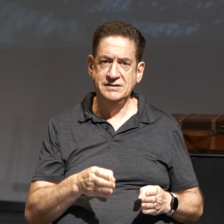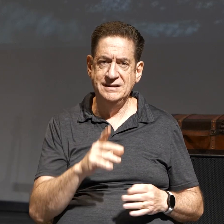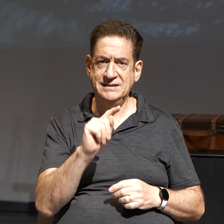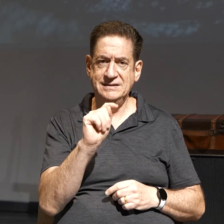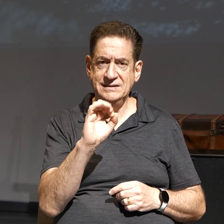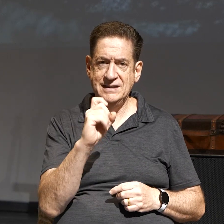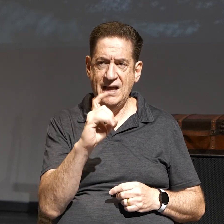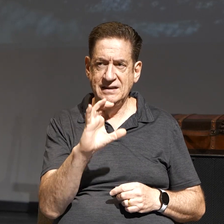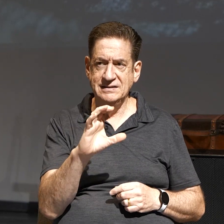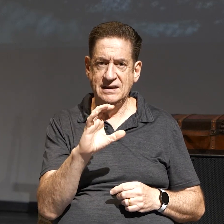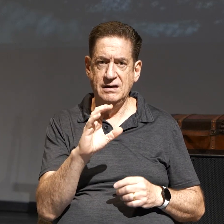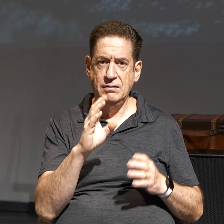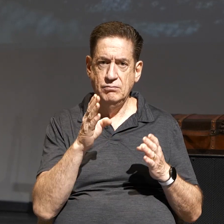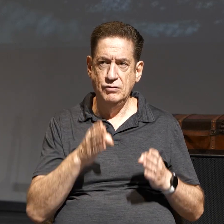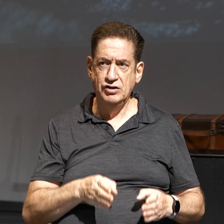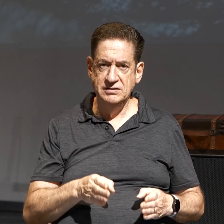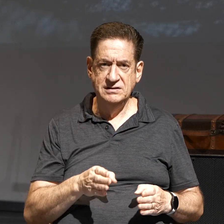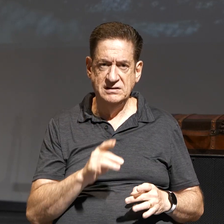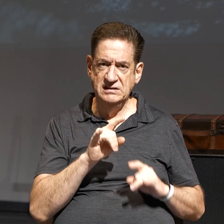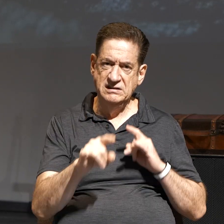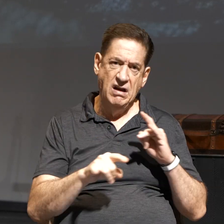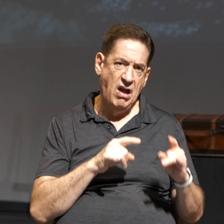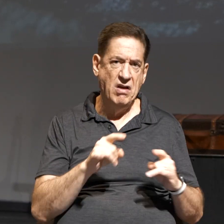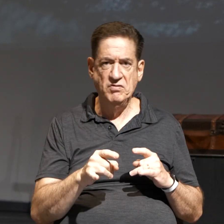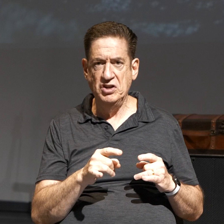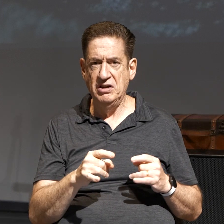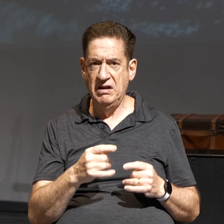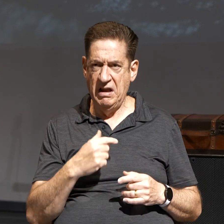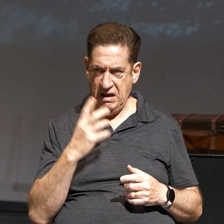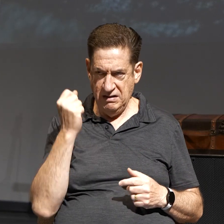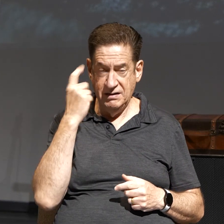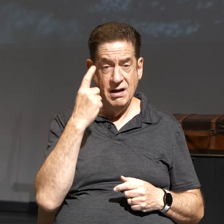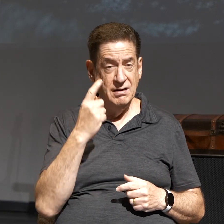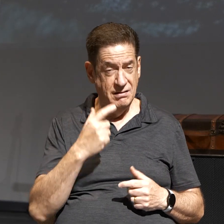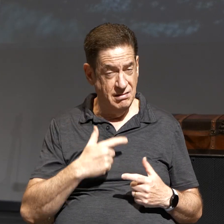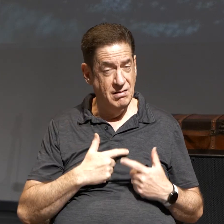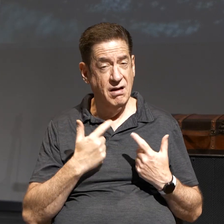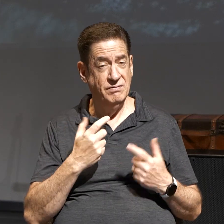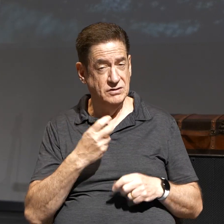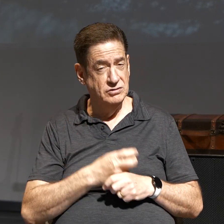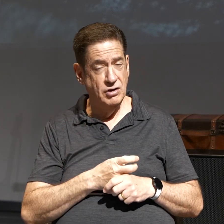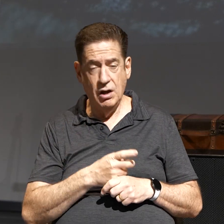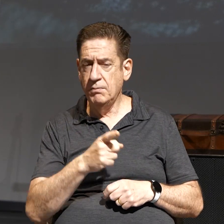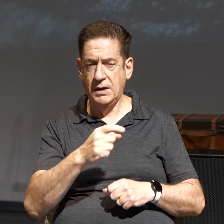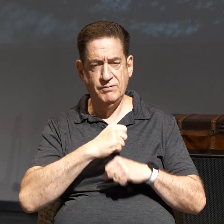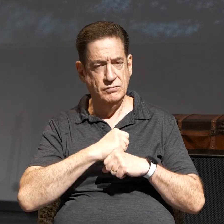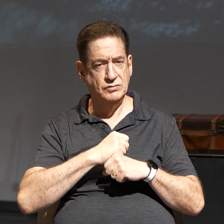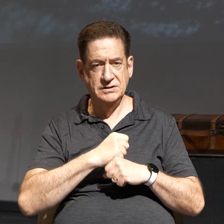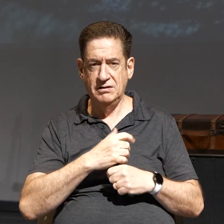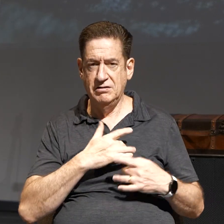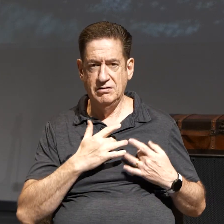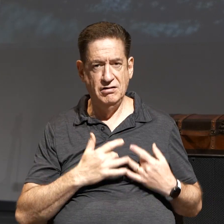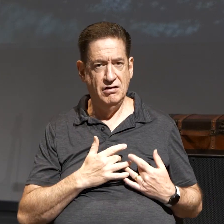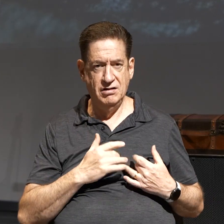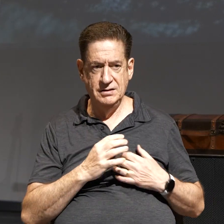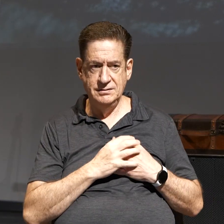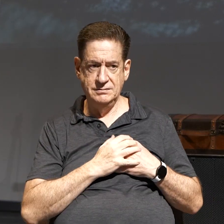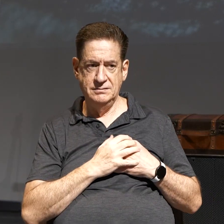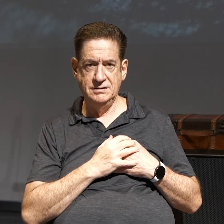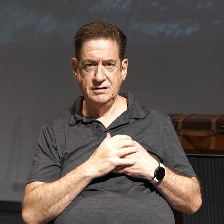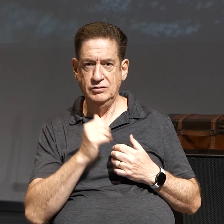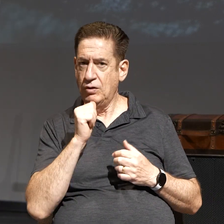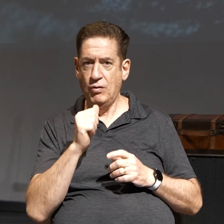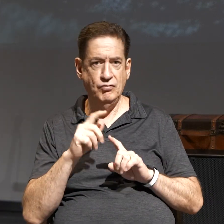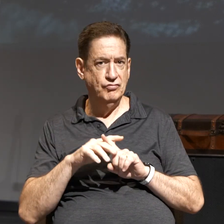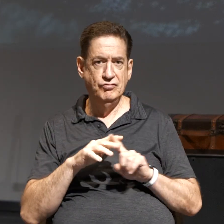person, a scoffer. I got it. Life is hard. But man, if you don't protect your heart and you don't keep running to the grace